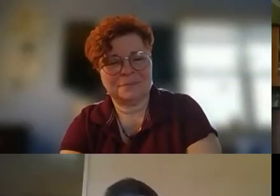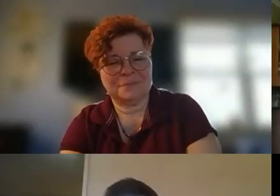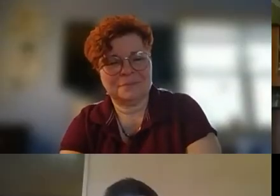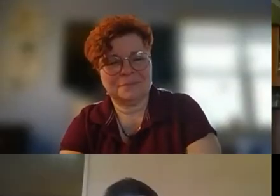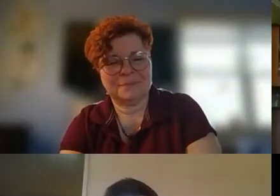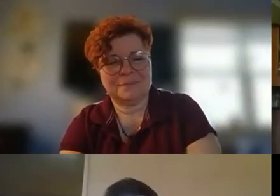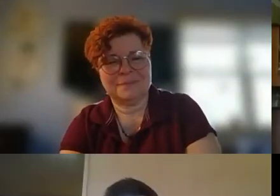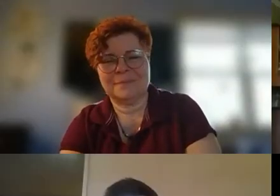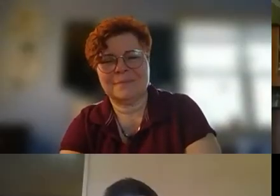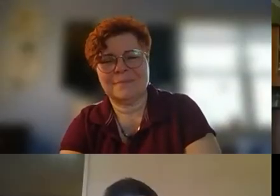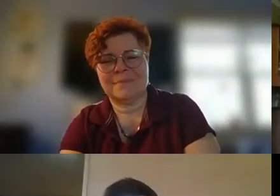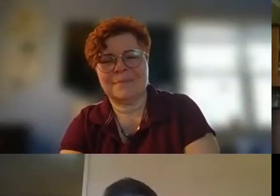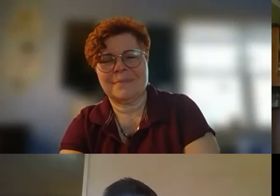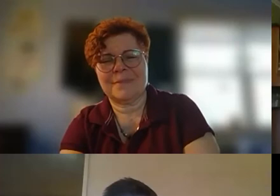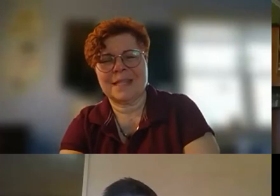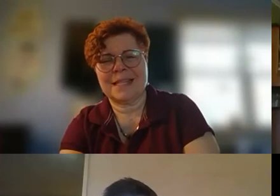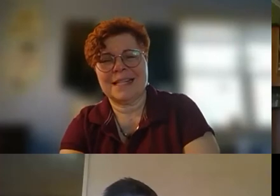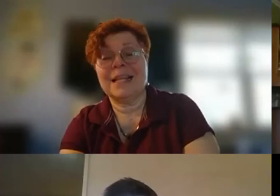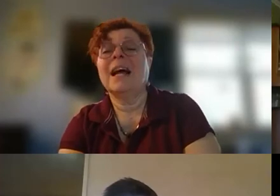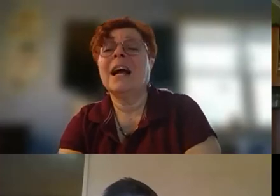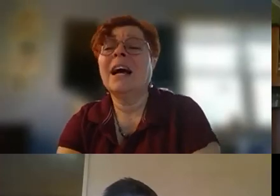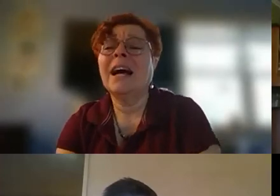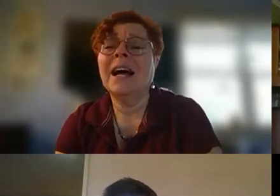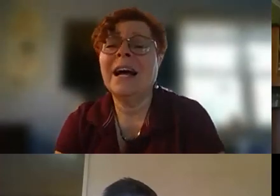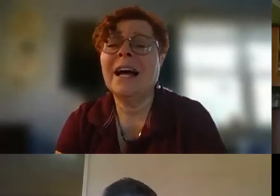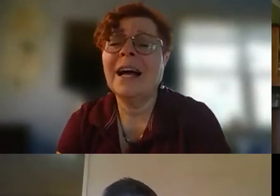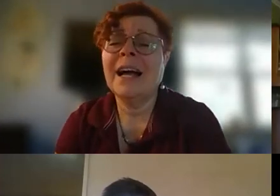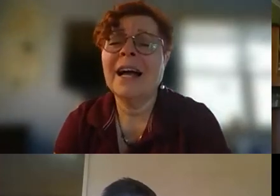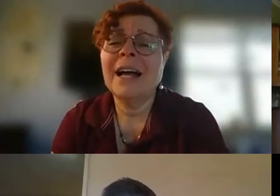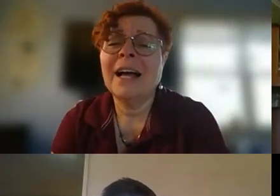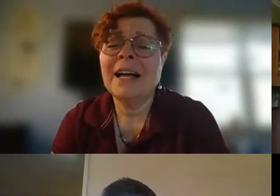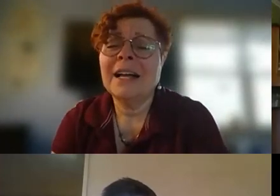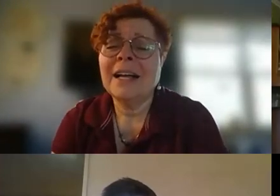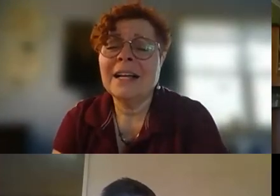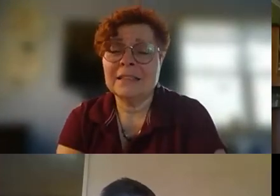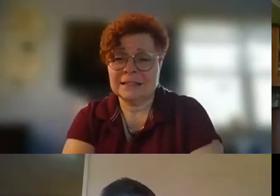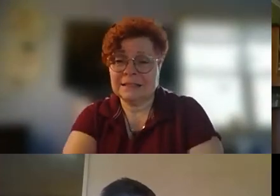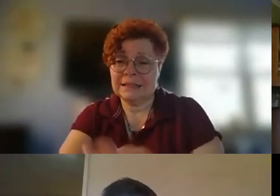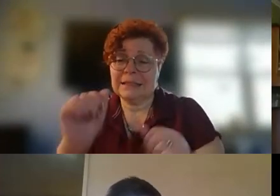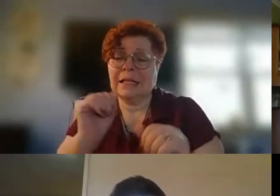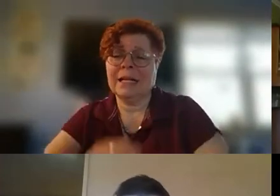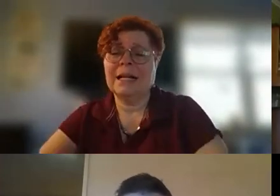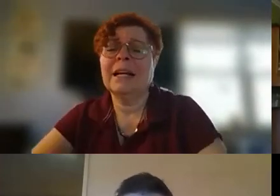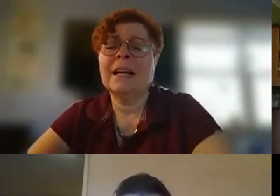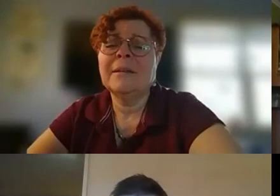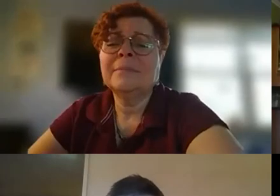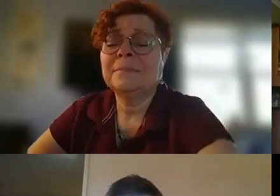oh good i'm glad you stayed on i was hoping i wasn't canceling things too quickly can you all unmute and